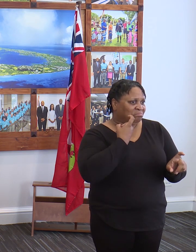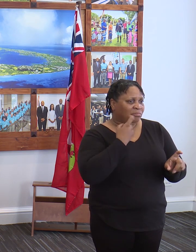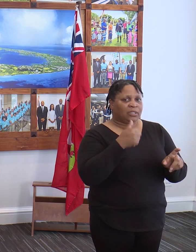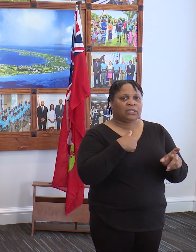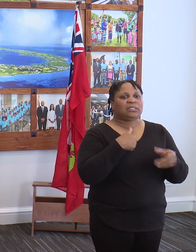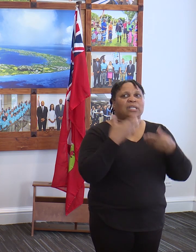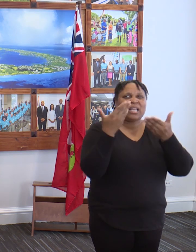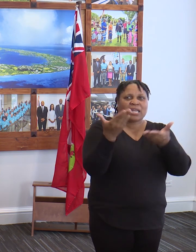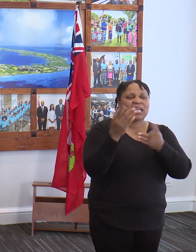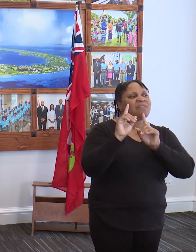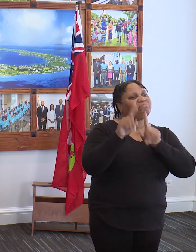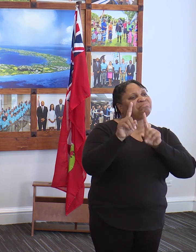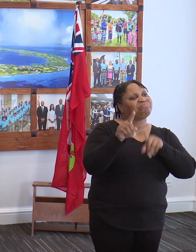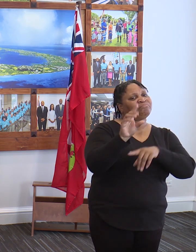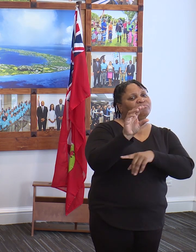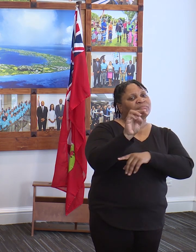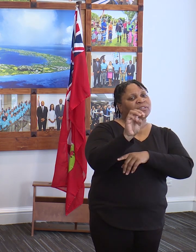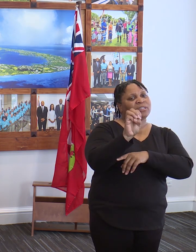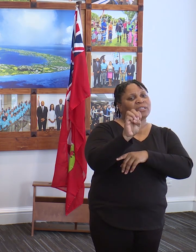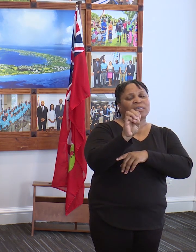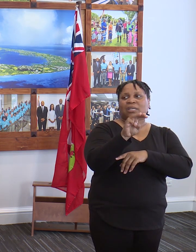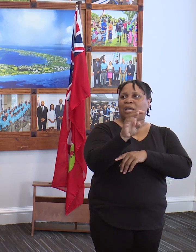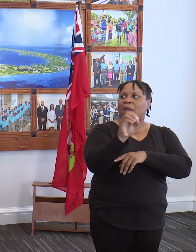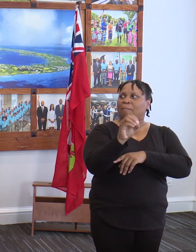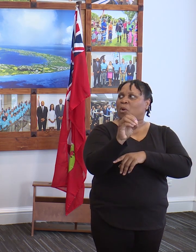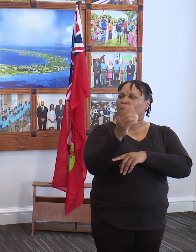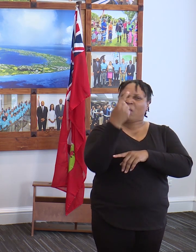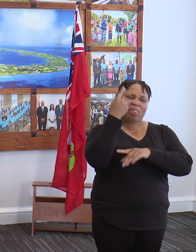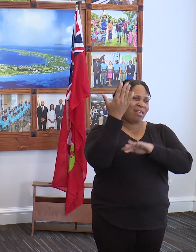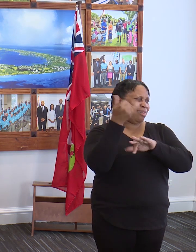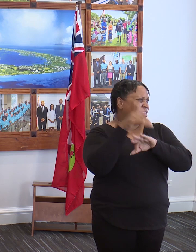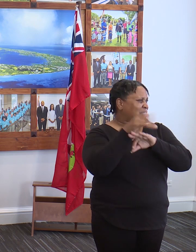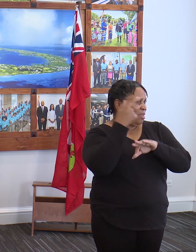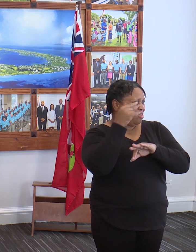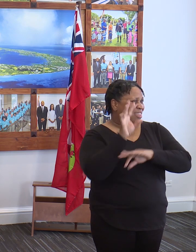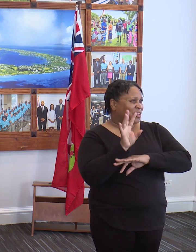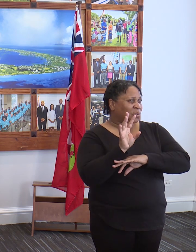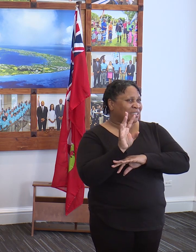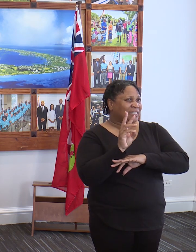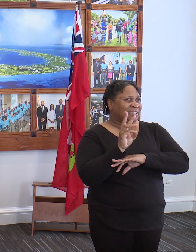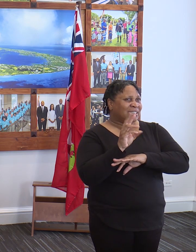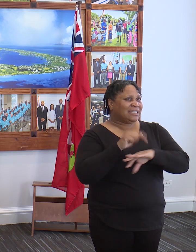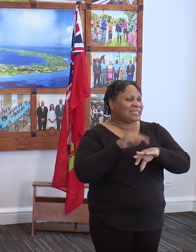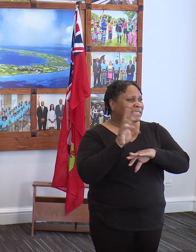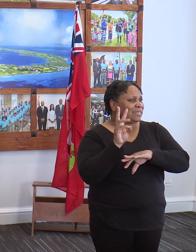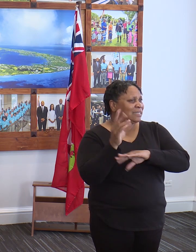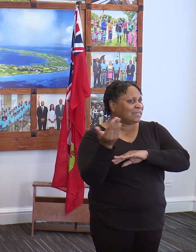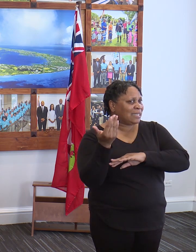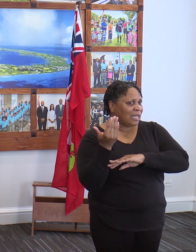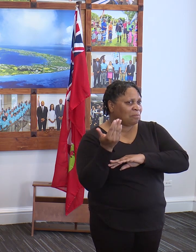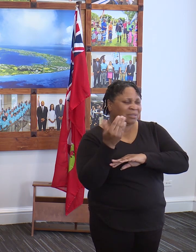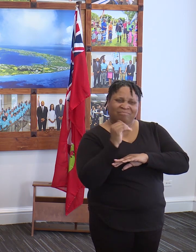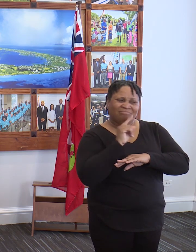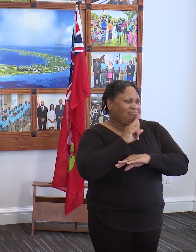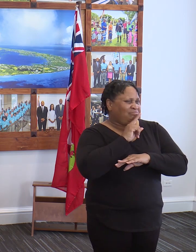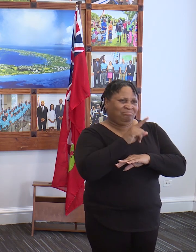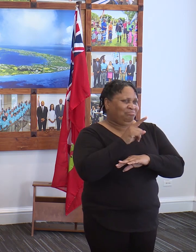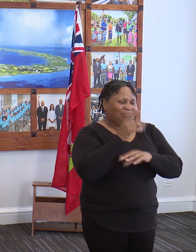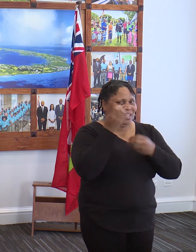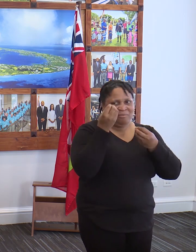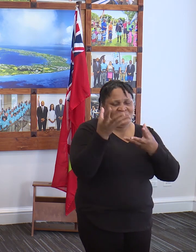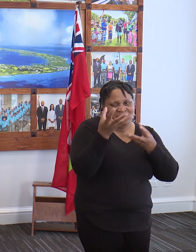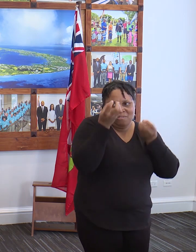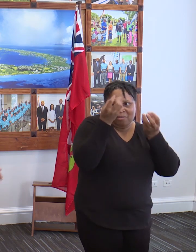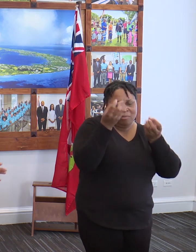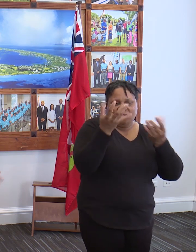the EMO today. It was 6 a.m. I think it was 6. It was 6 a.m. I'm not sure. I can't provide that information,